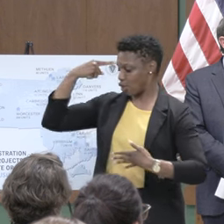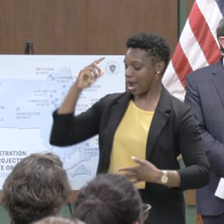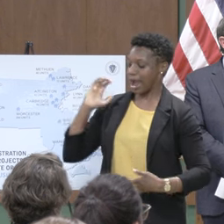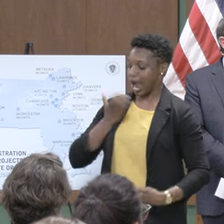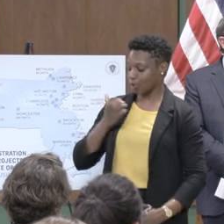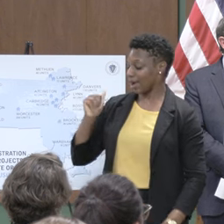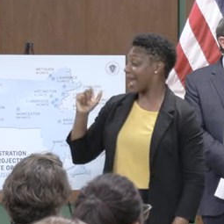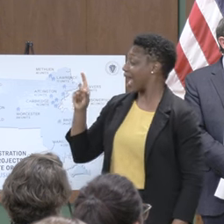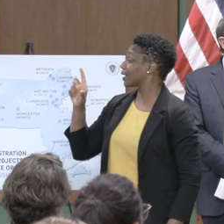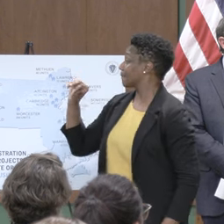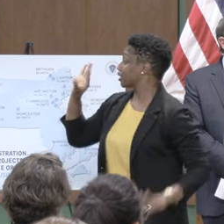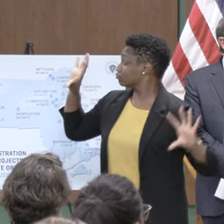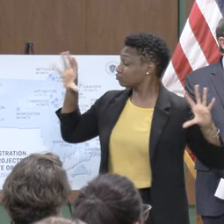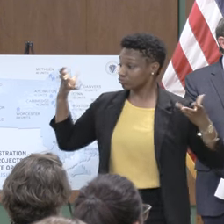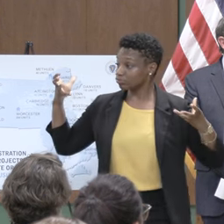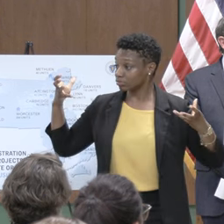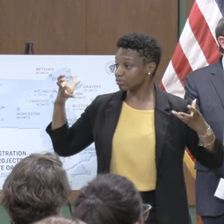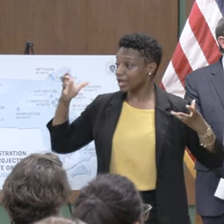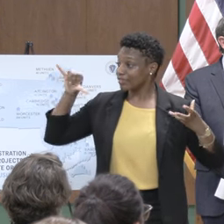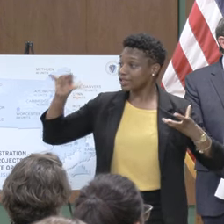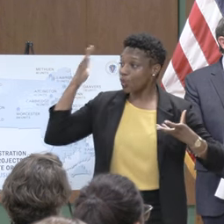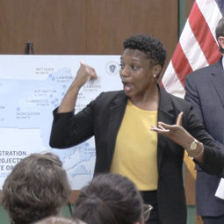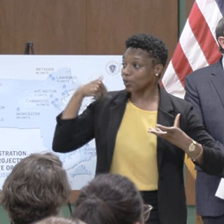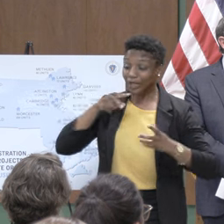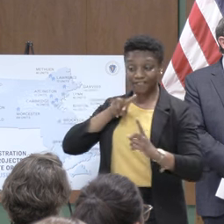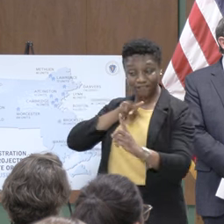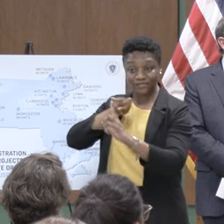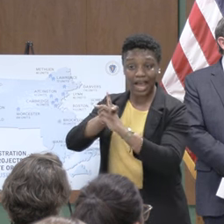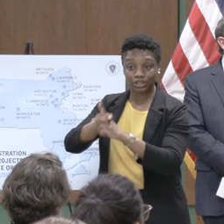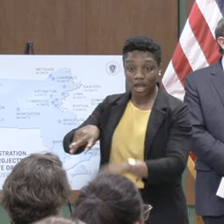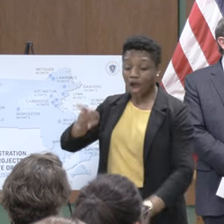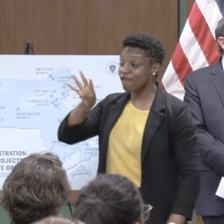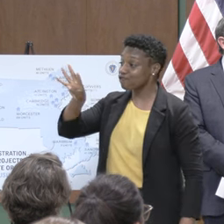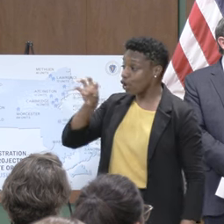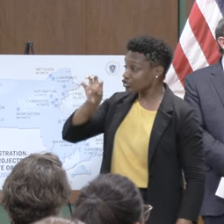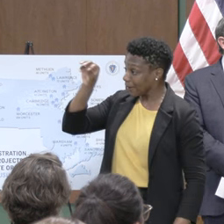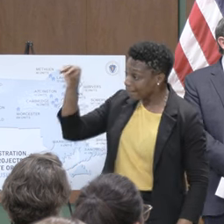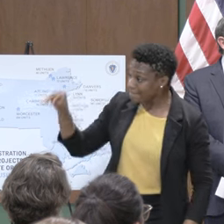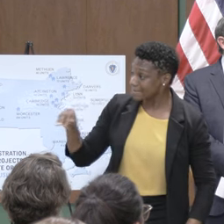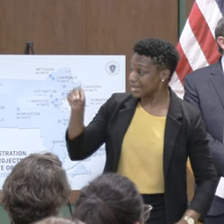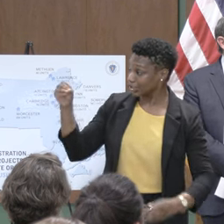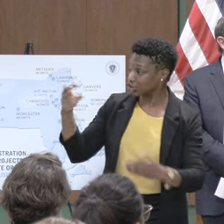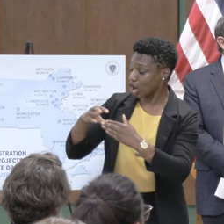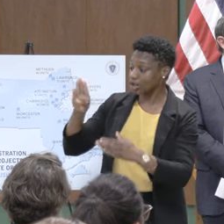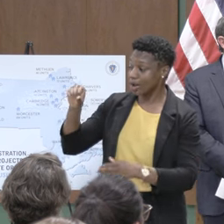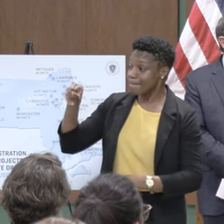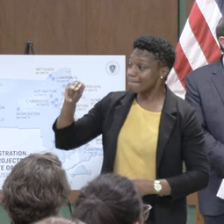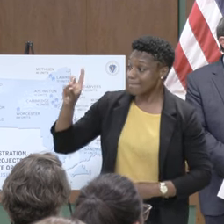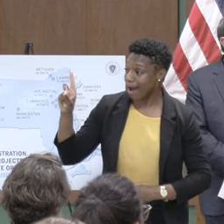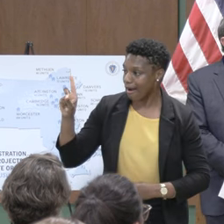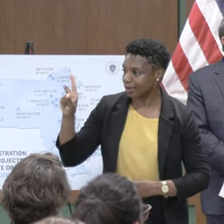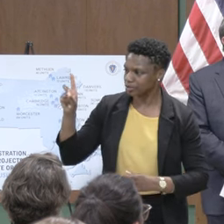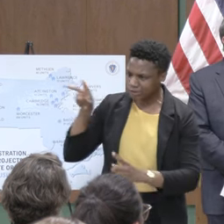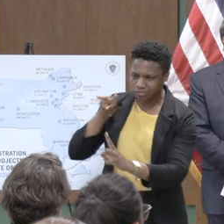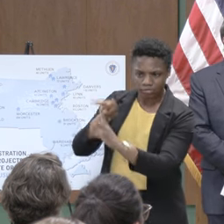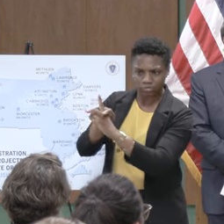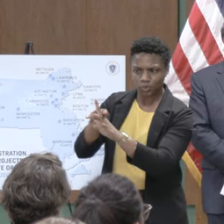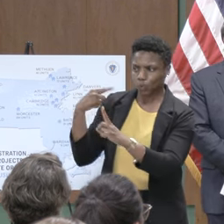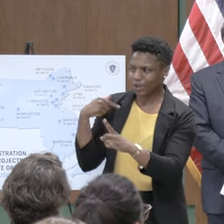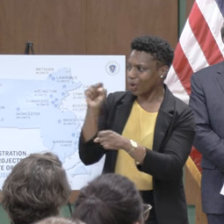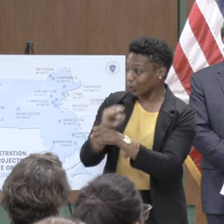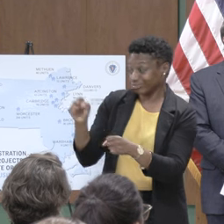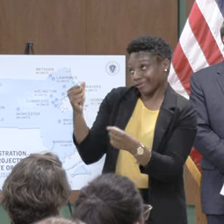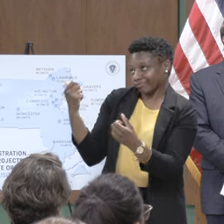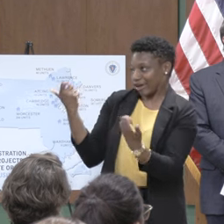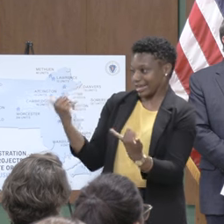it's why we filed a really big four billion dollar bond bill that we're grateful the legislature is working working on it as